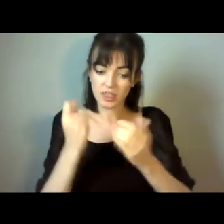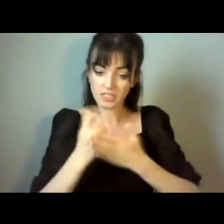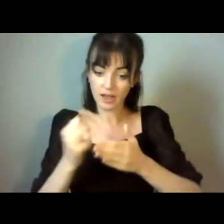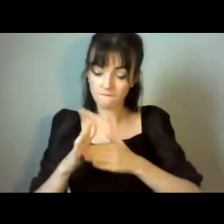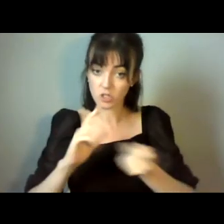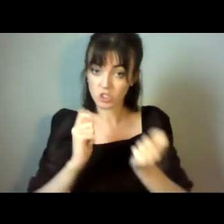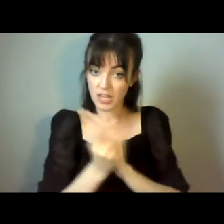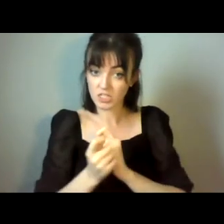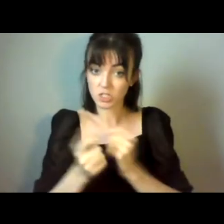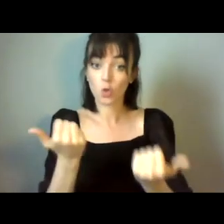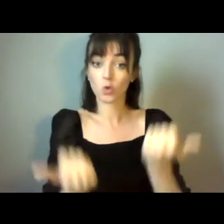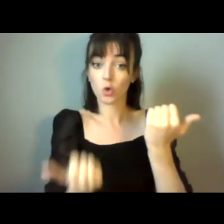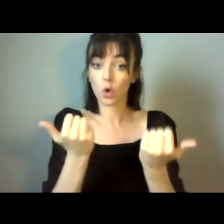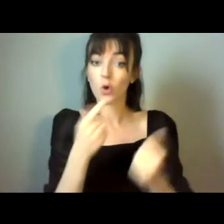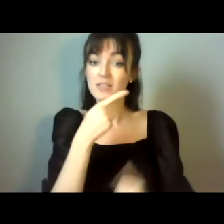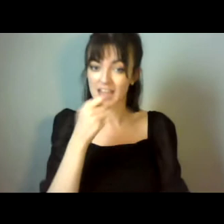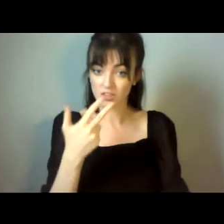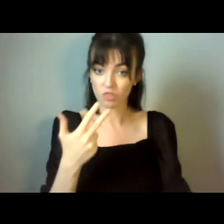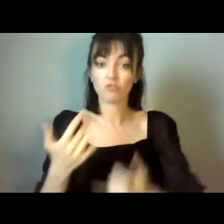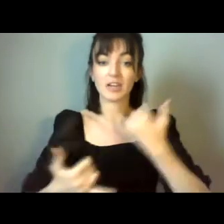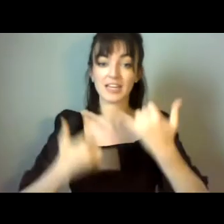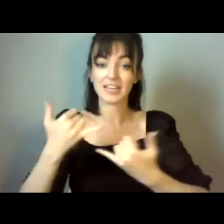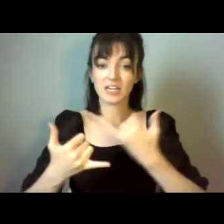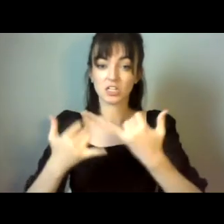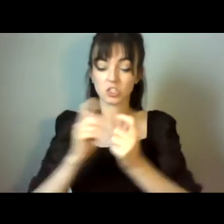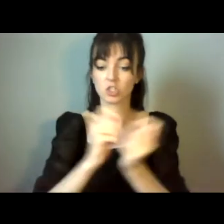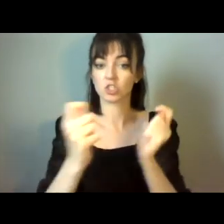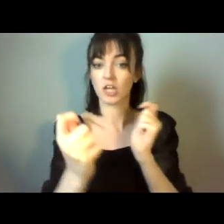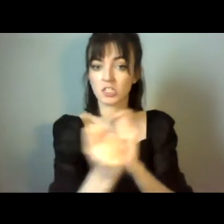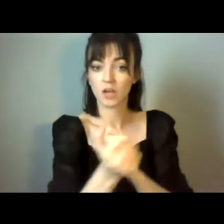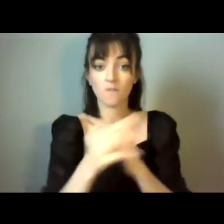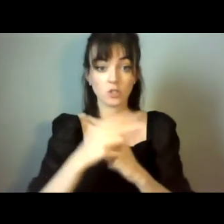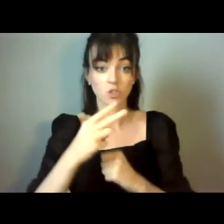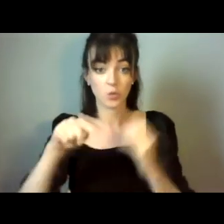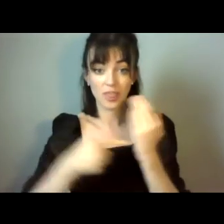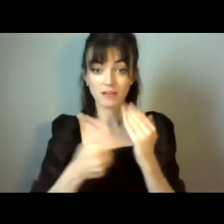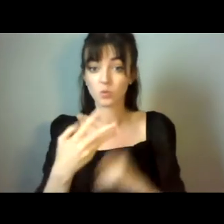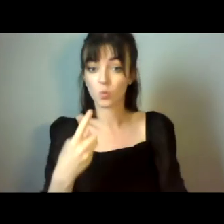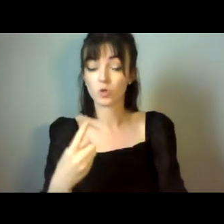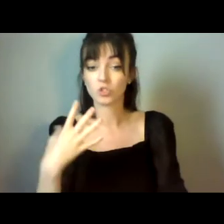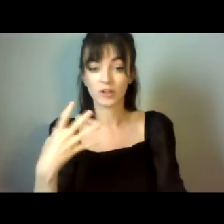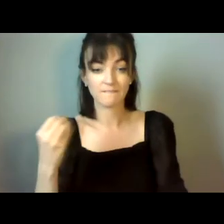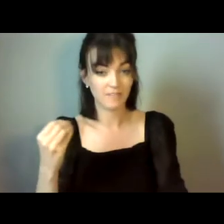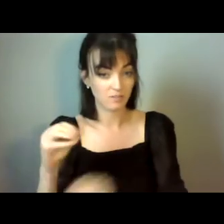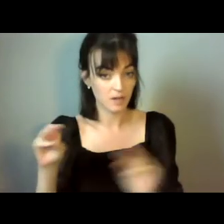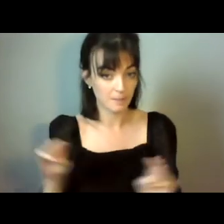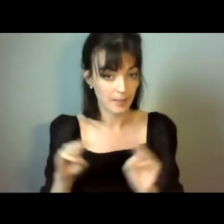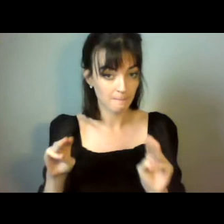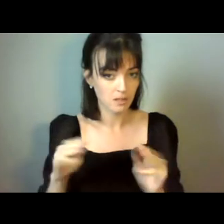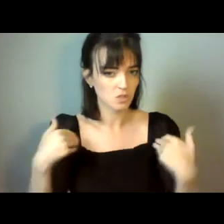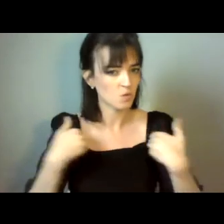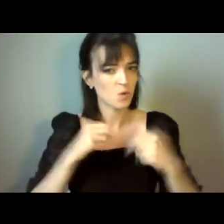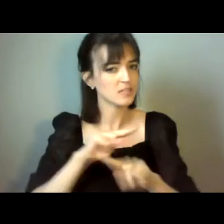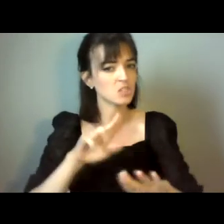to make the transition for 2150 cases or thereabouts, and they worry it isn't long enough.